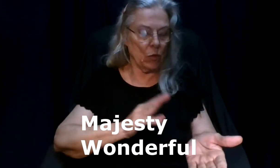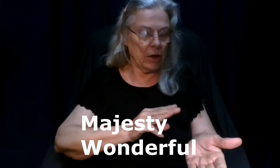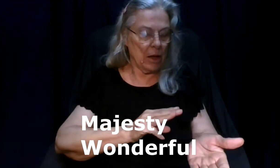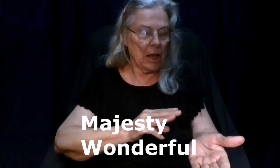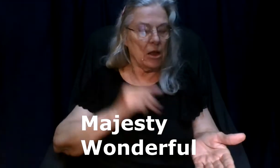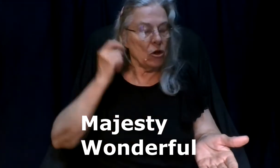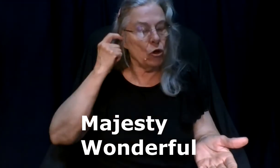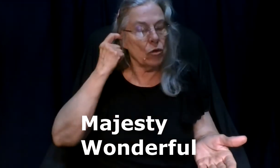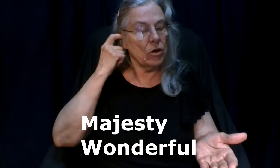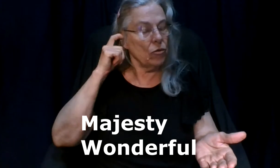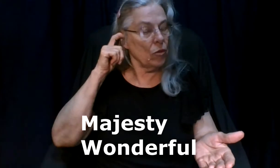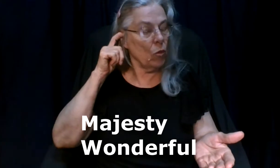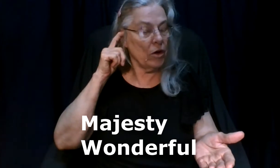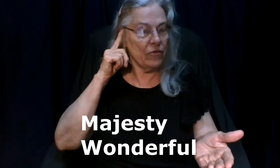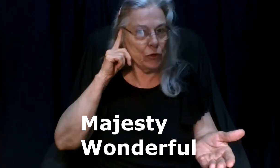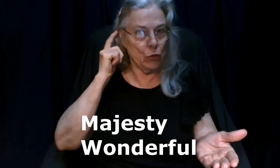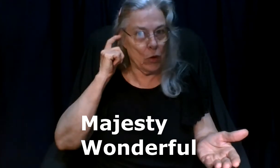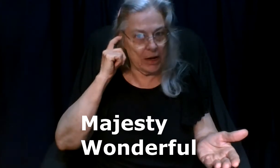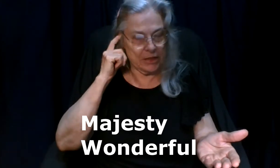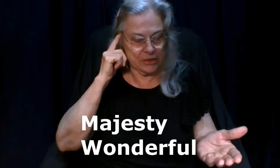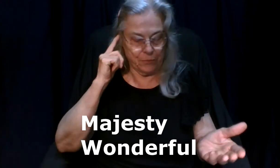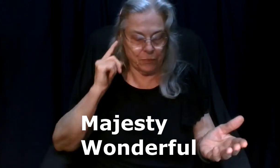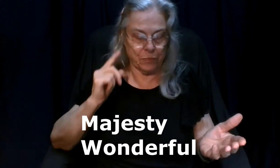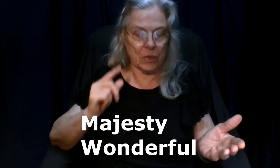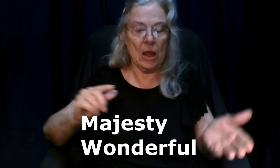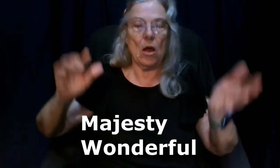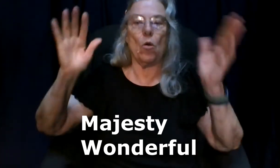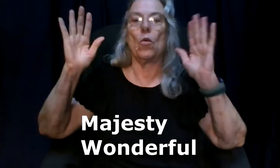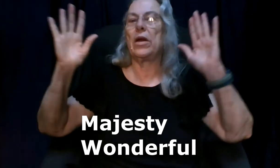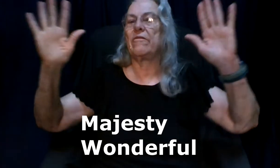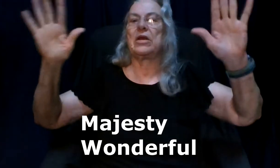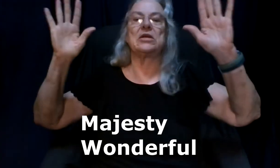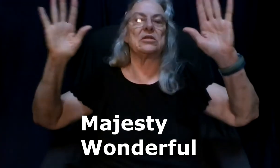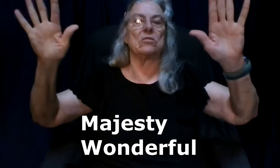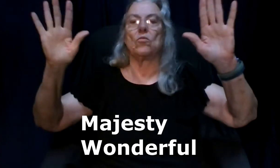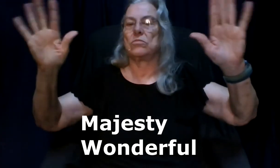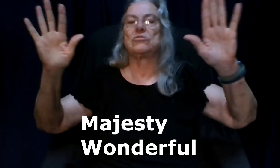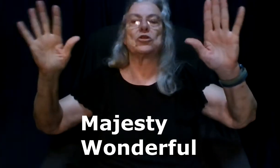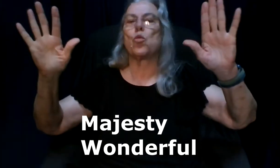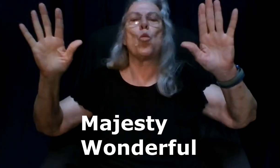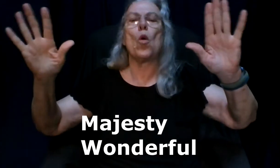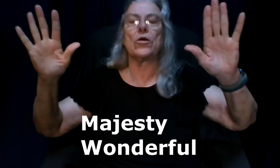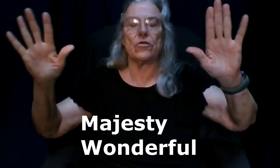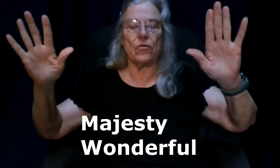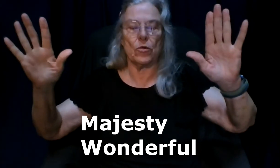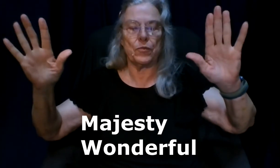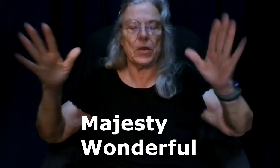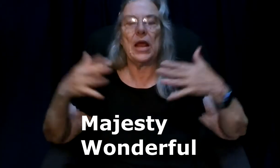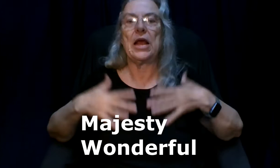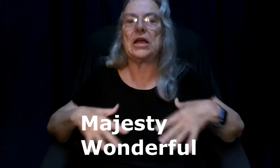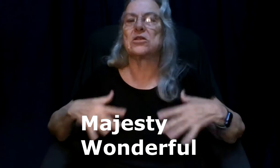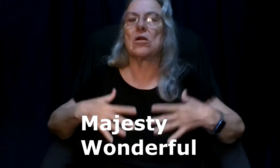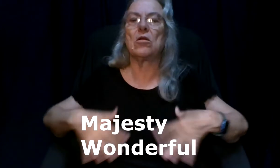you can do it one of two ways one of it is in just wonderful he's cold